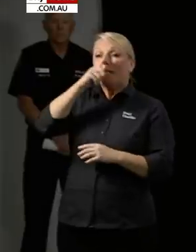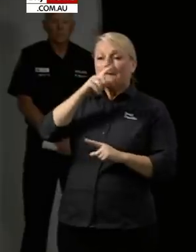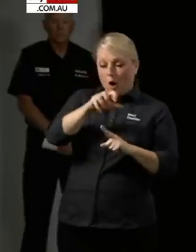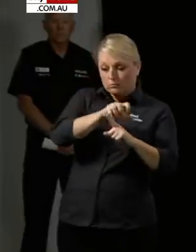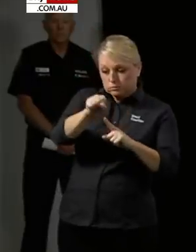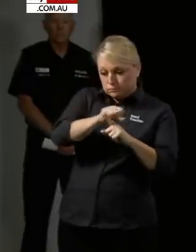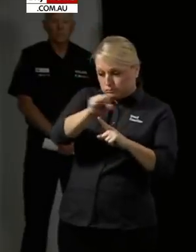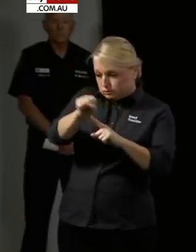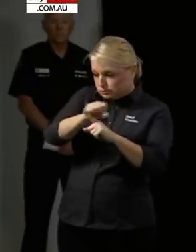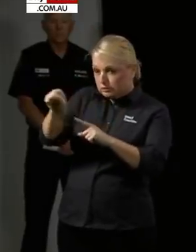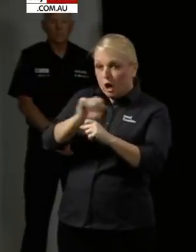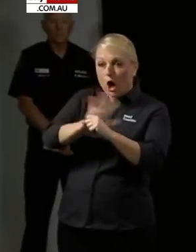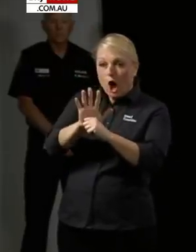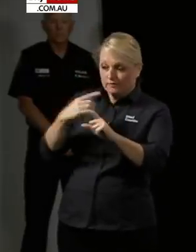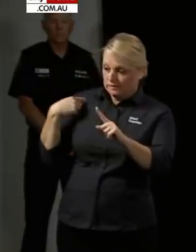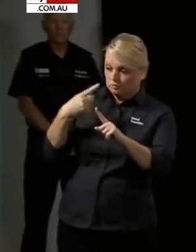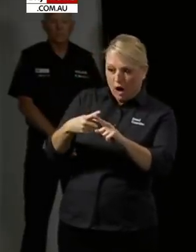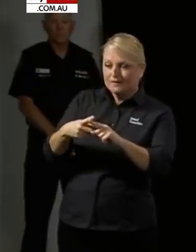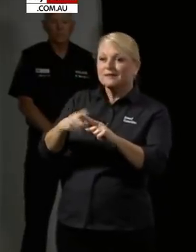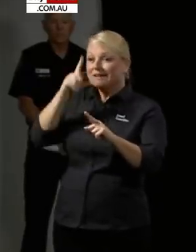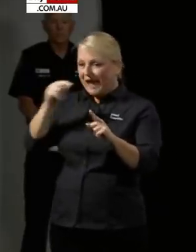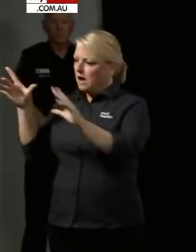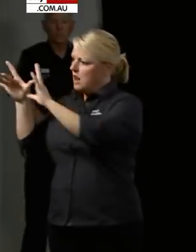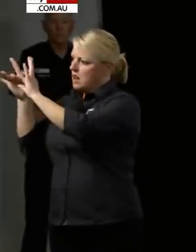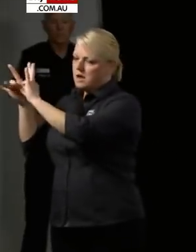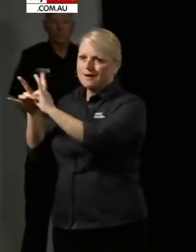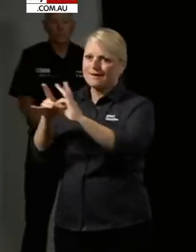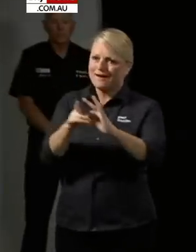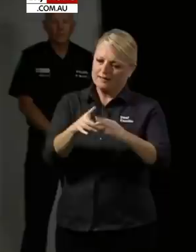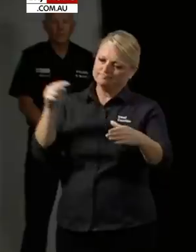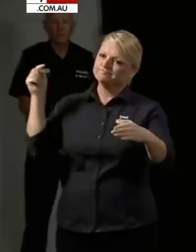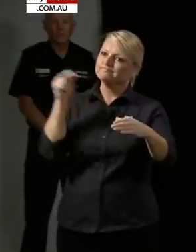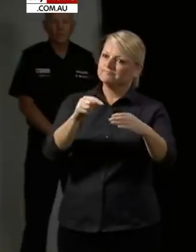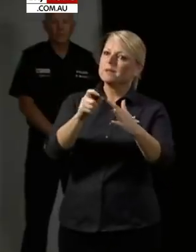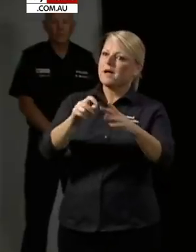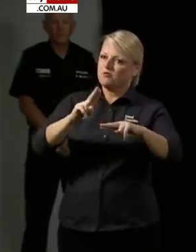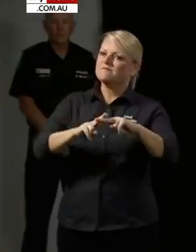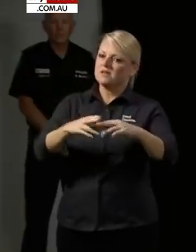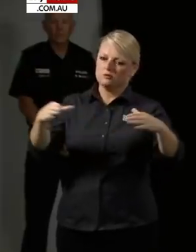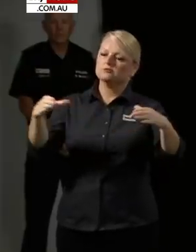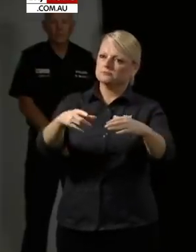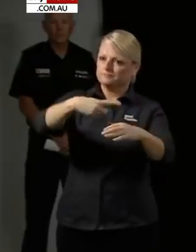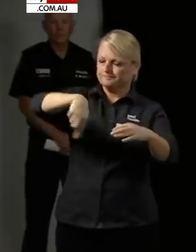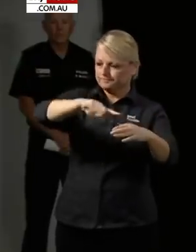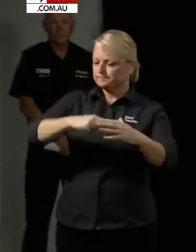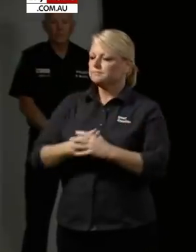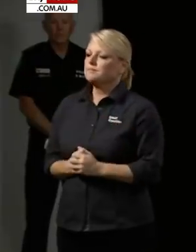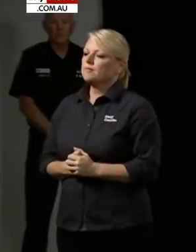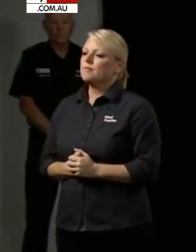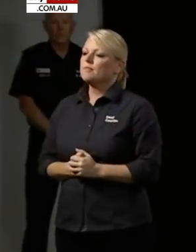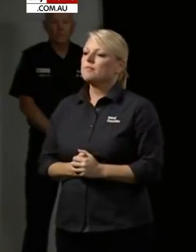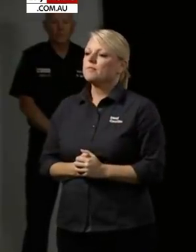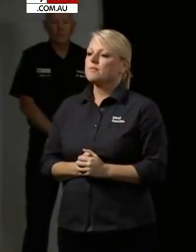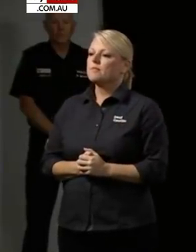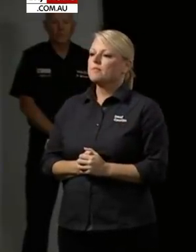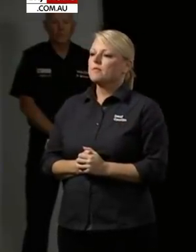cases to date. So today there are 22 cases linked to that cluster. There are also an additional